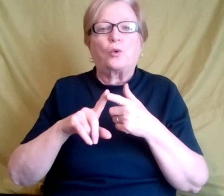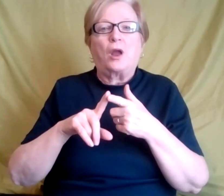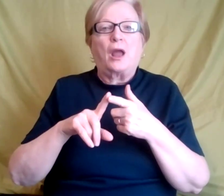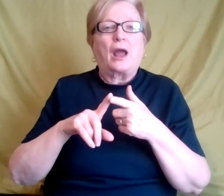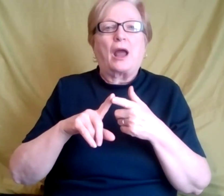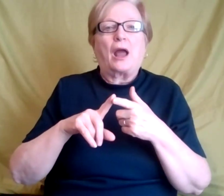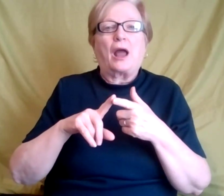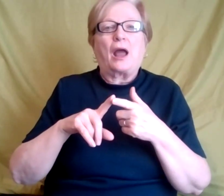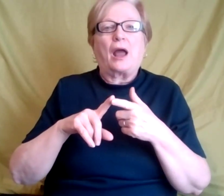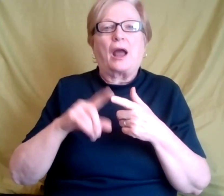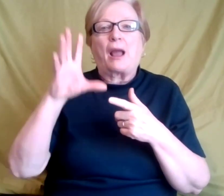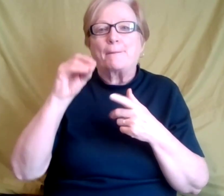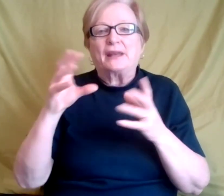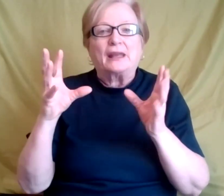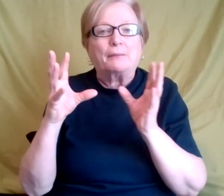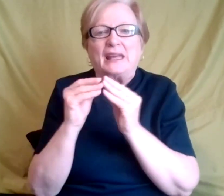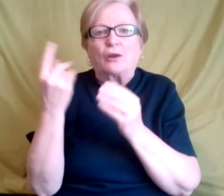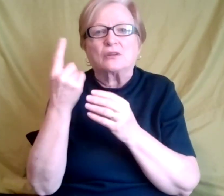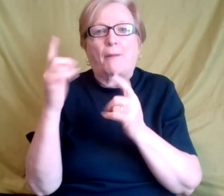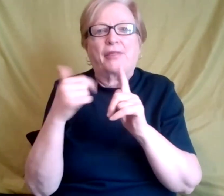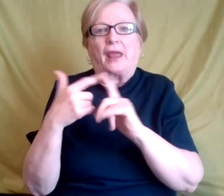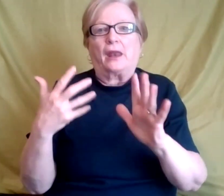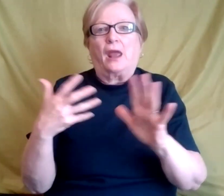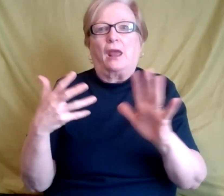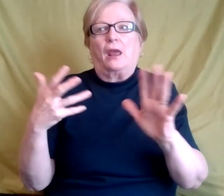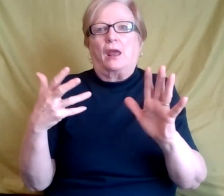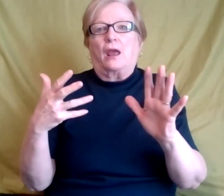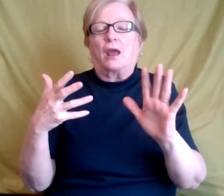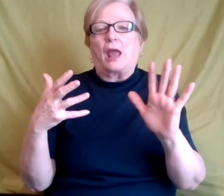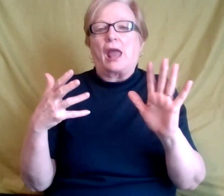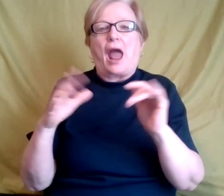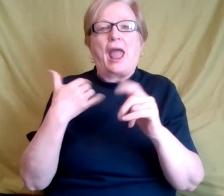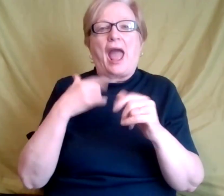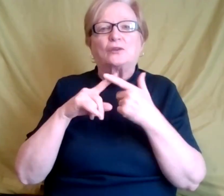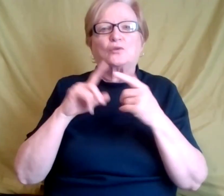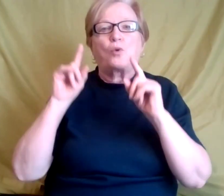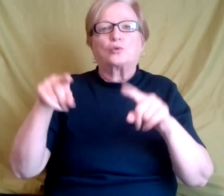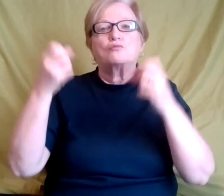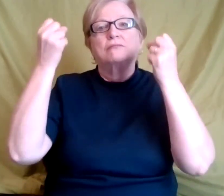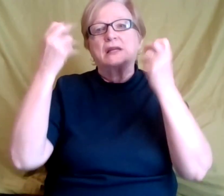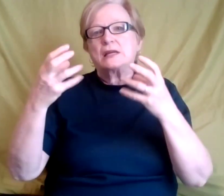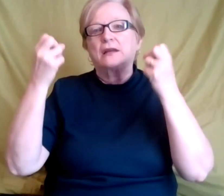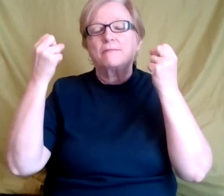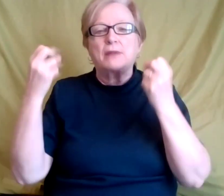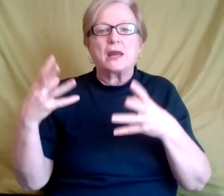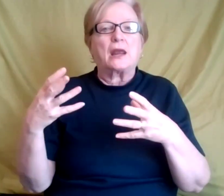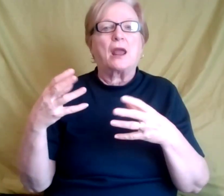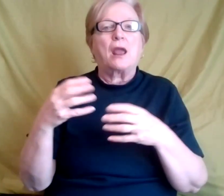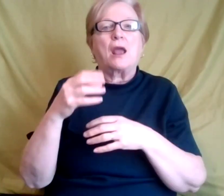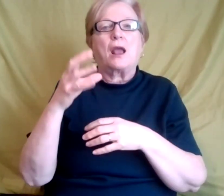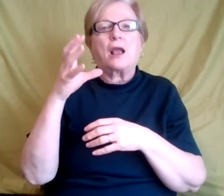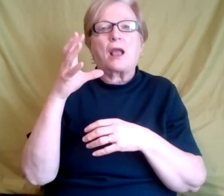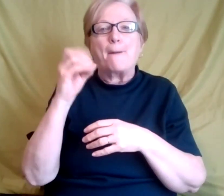and in, in my past workspace, I, I had to attend so many, uh, company